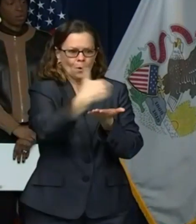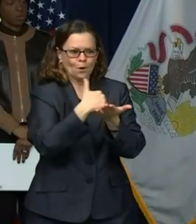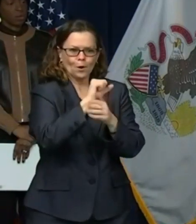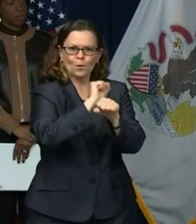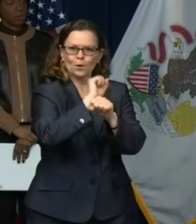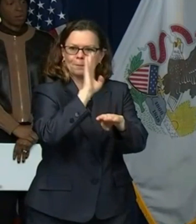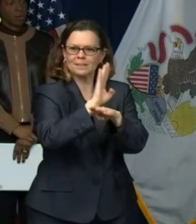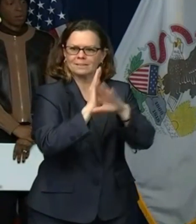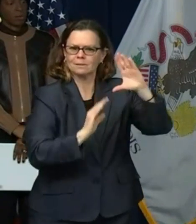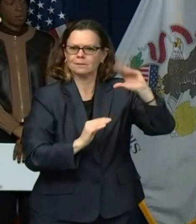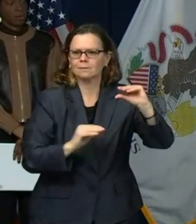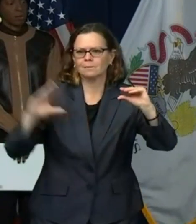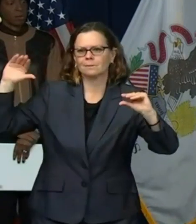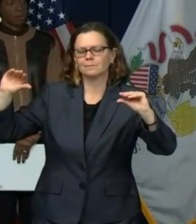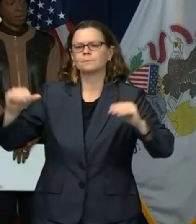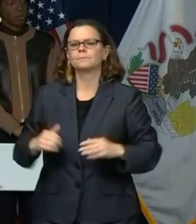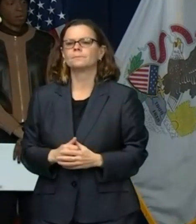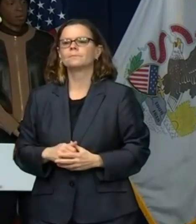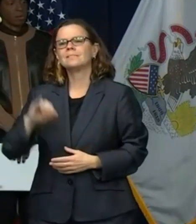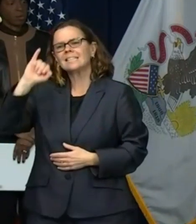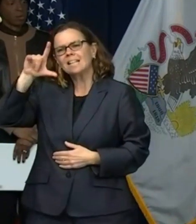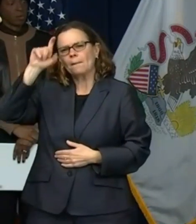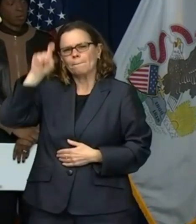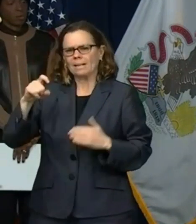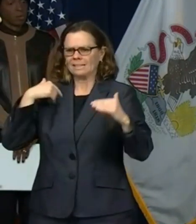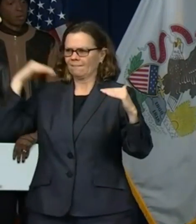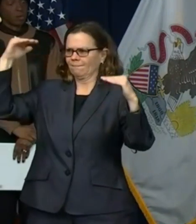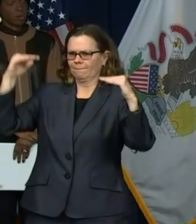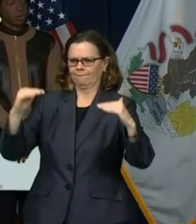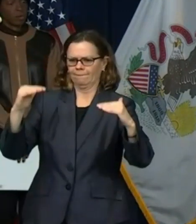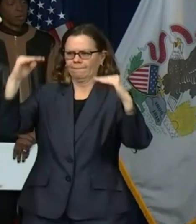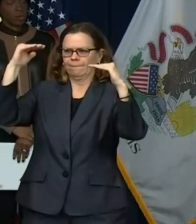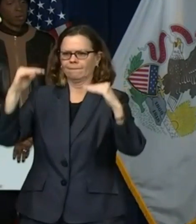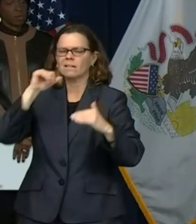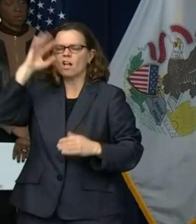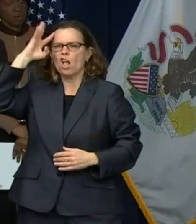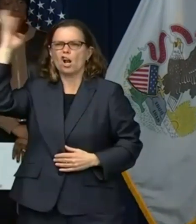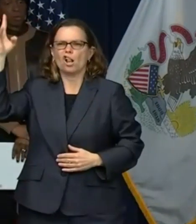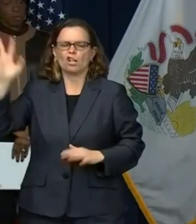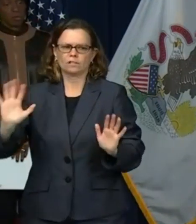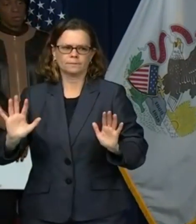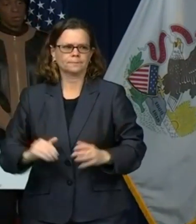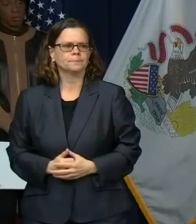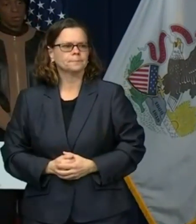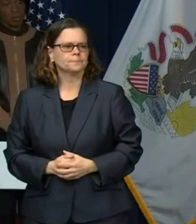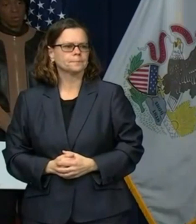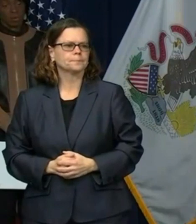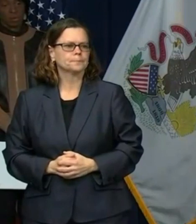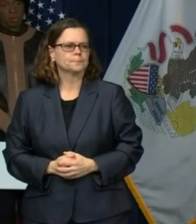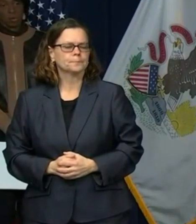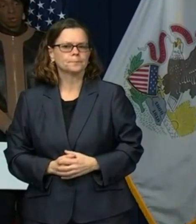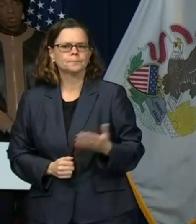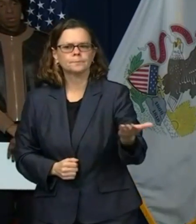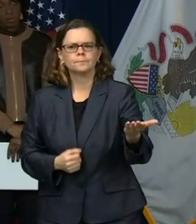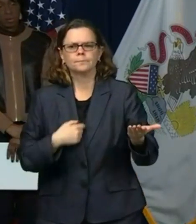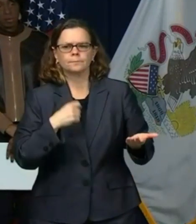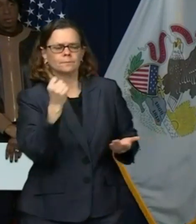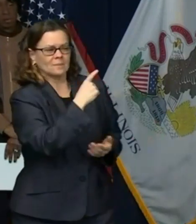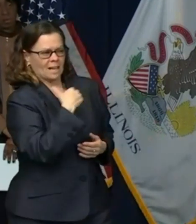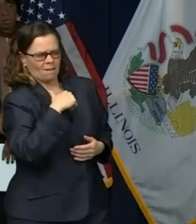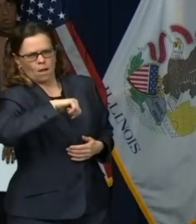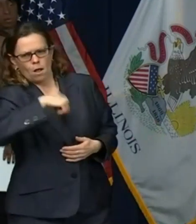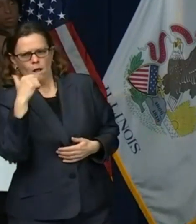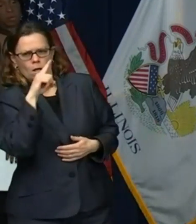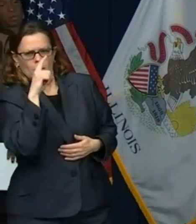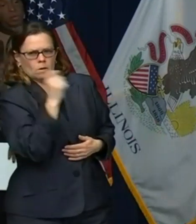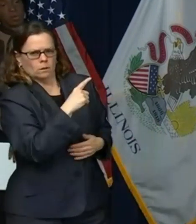tax system for the state of Illinois. Okay. The next few questions are kind of looking ahead into the summer and potential activities. I